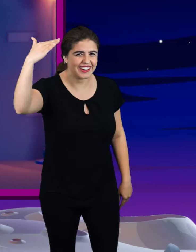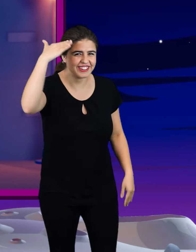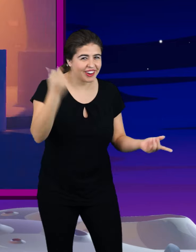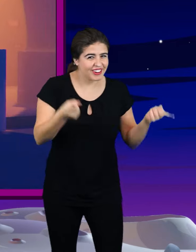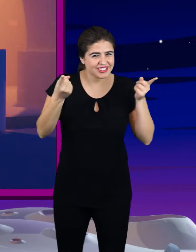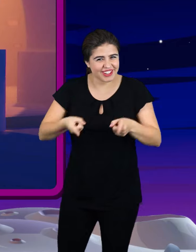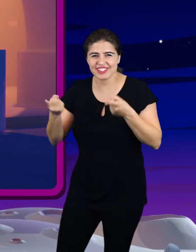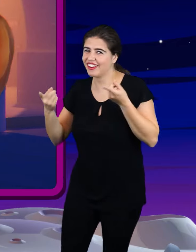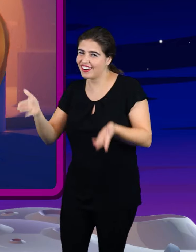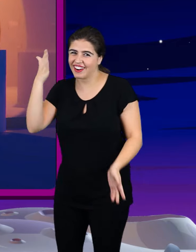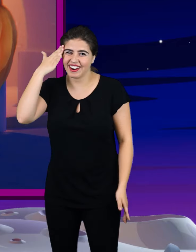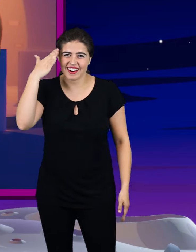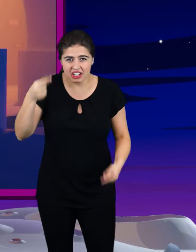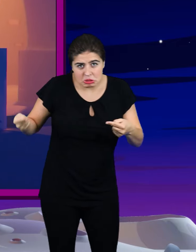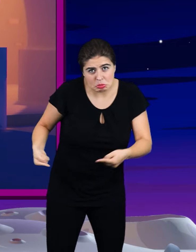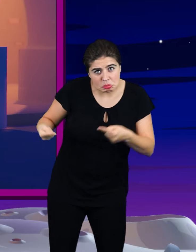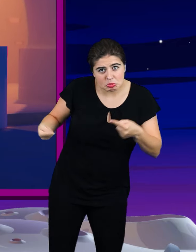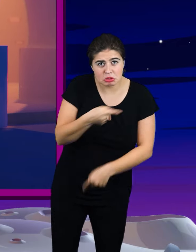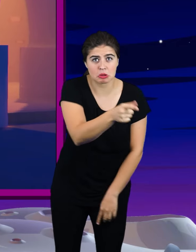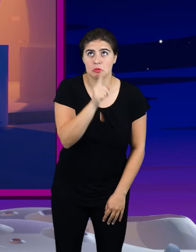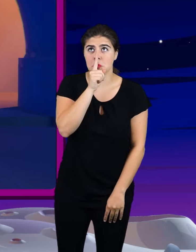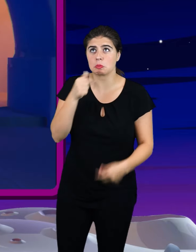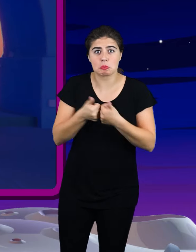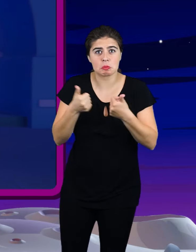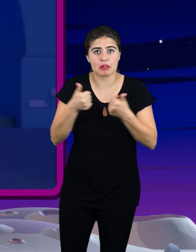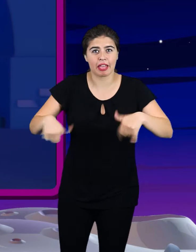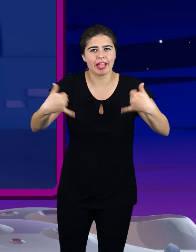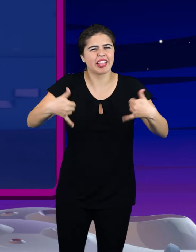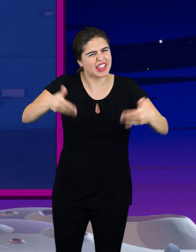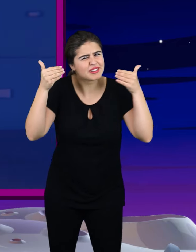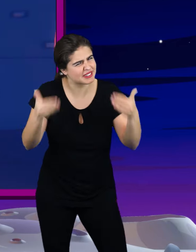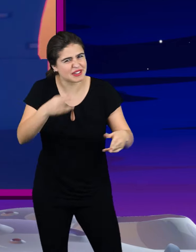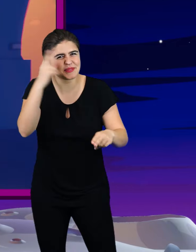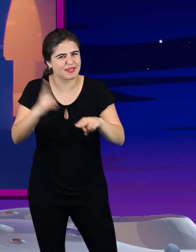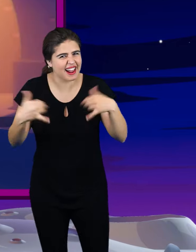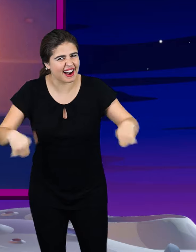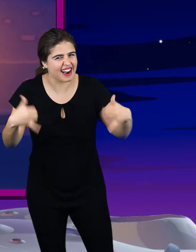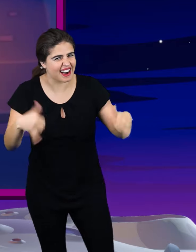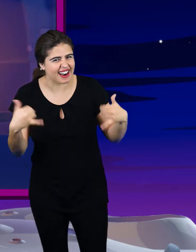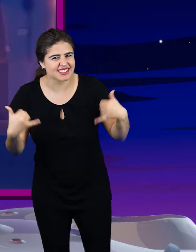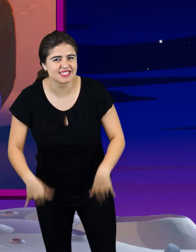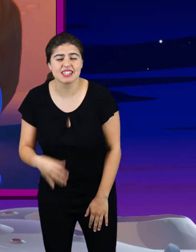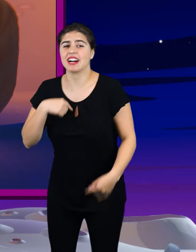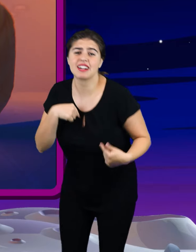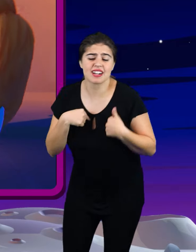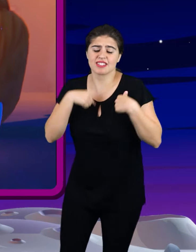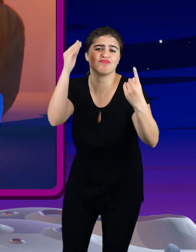Going on We know the game and we're Gonna play it I Just